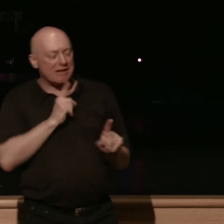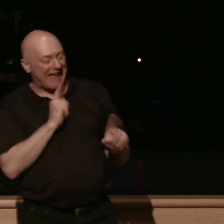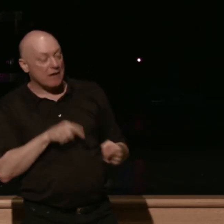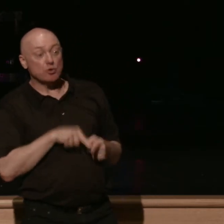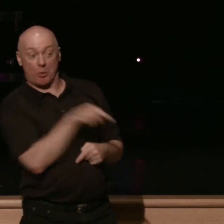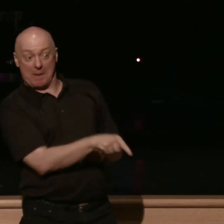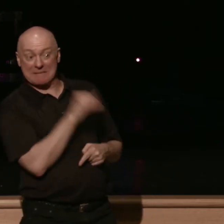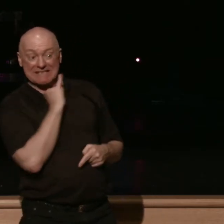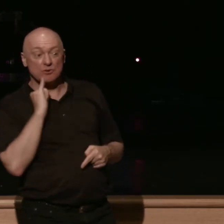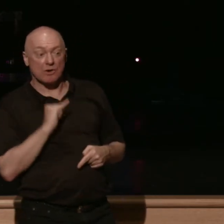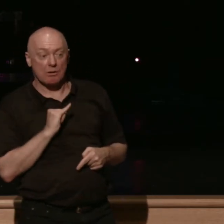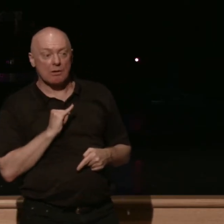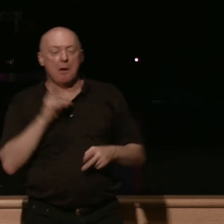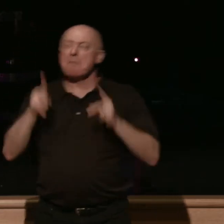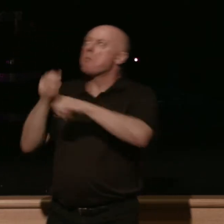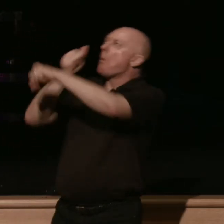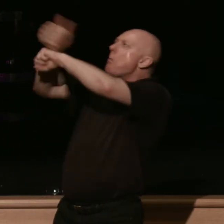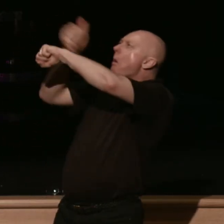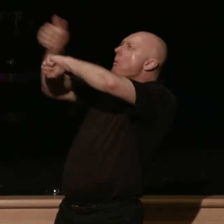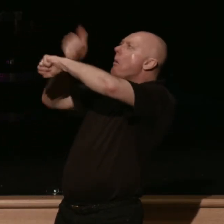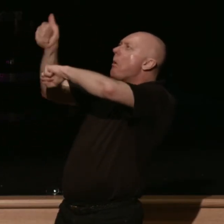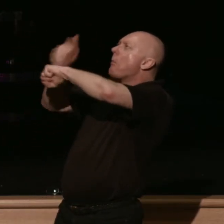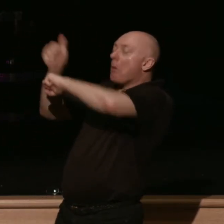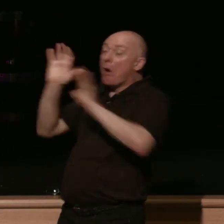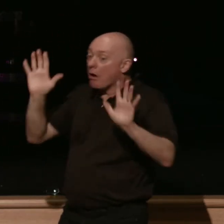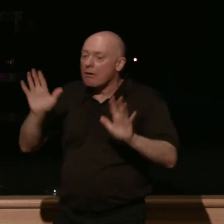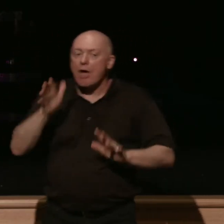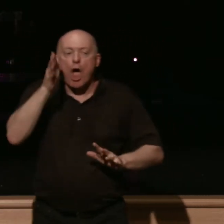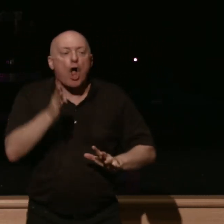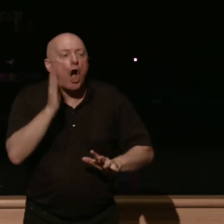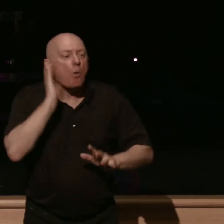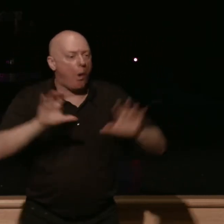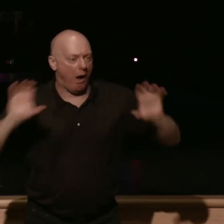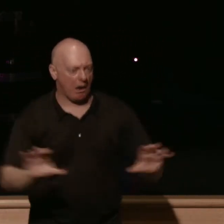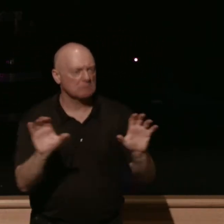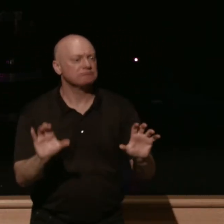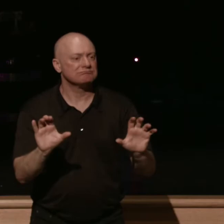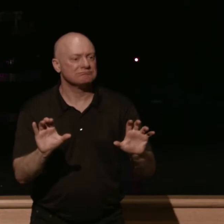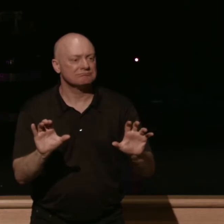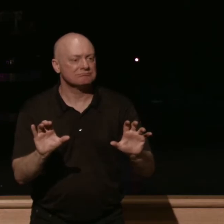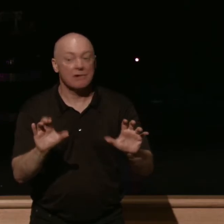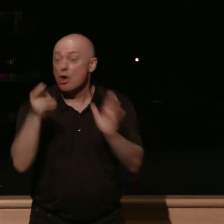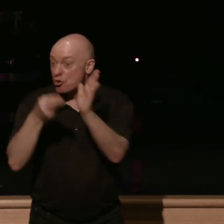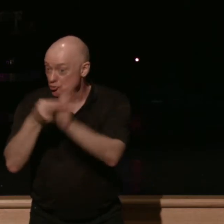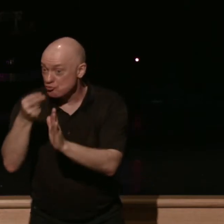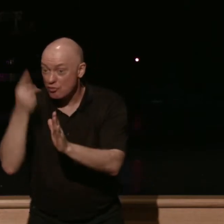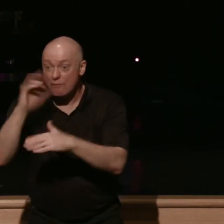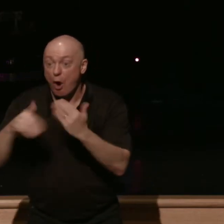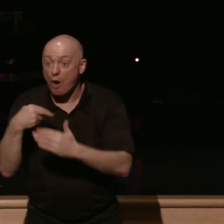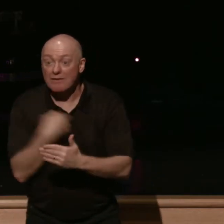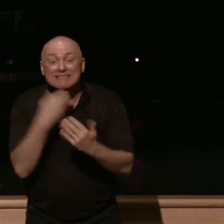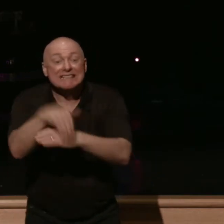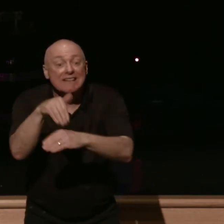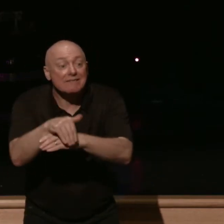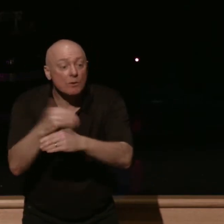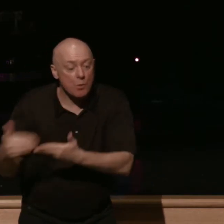god's going to be the one who actually acts and the truth for us all this evening as we gather together is this